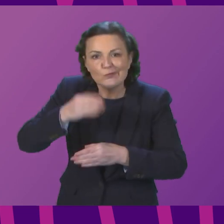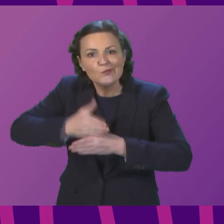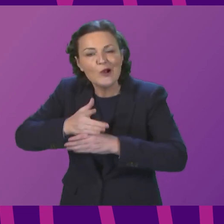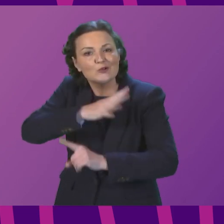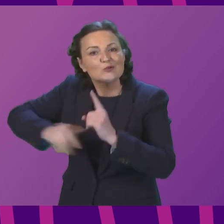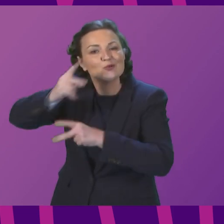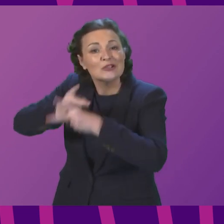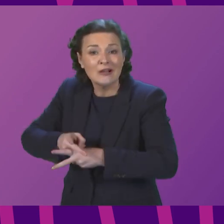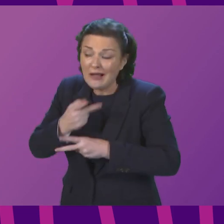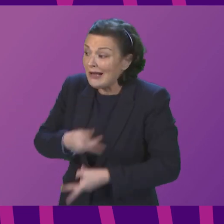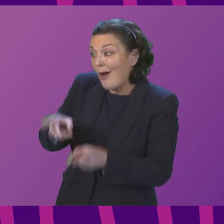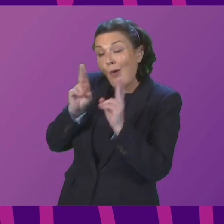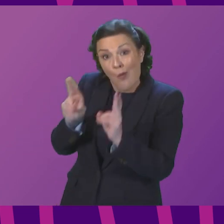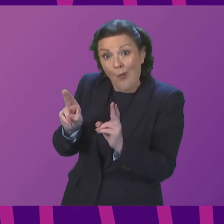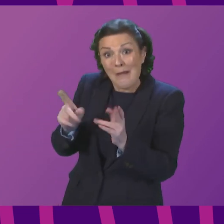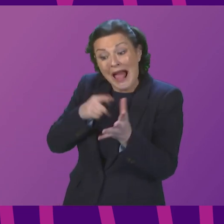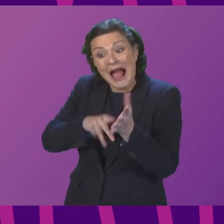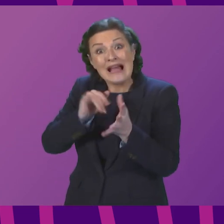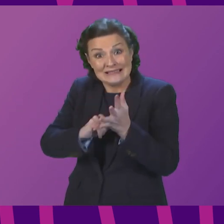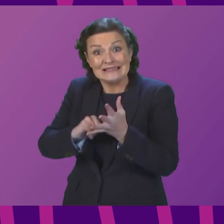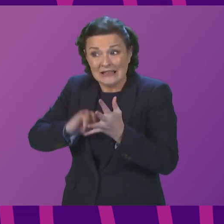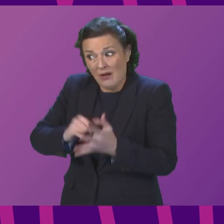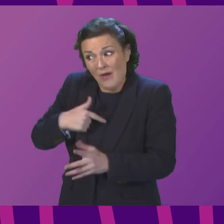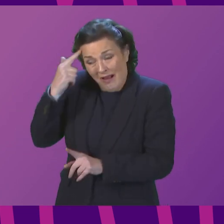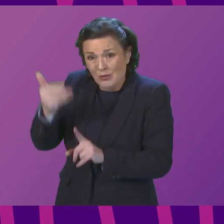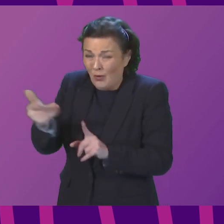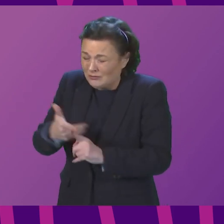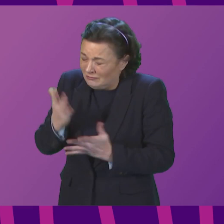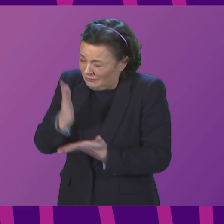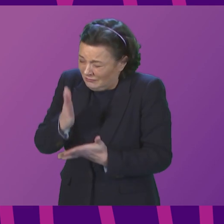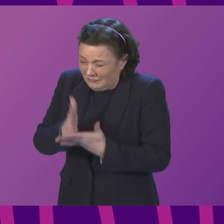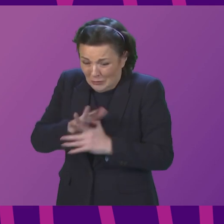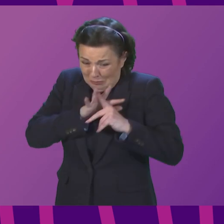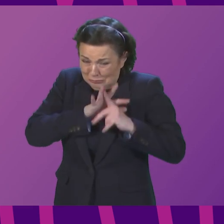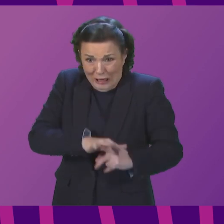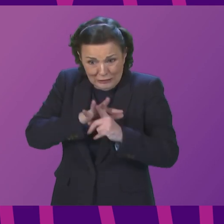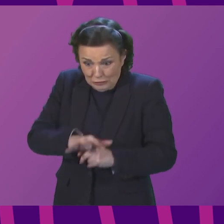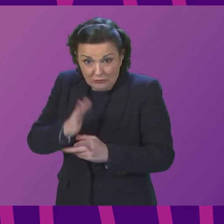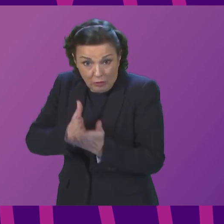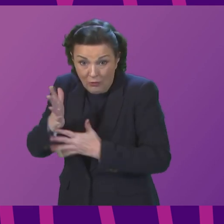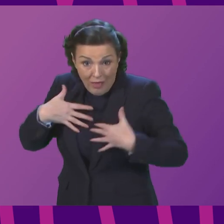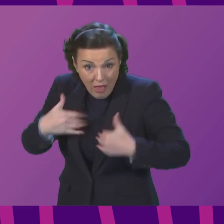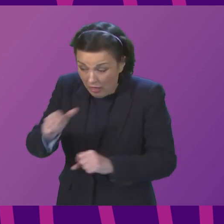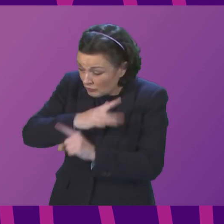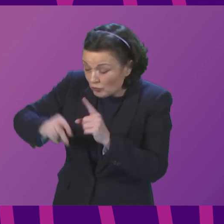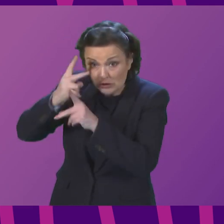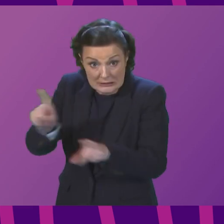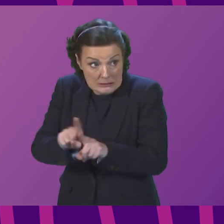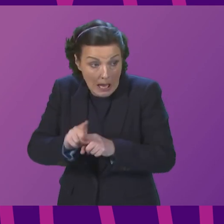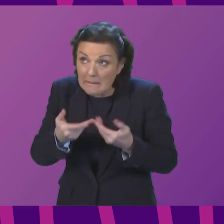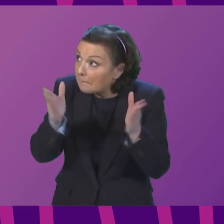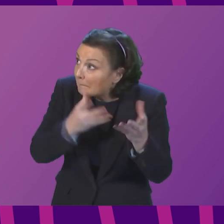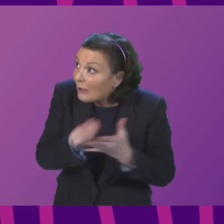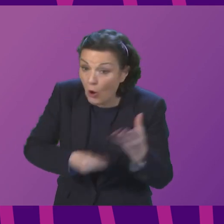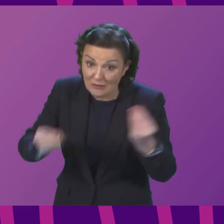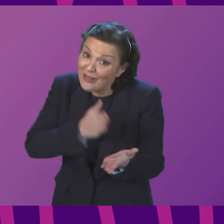I hope Anna Sarwar would acknowledge, there are real pressures on recruitment across health and social care, indeed across the wider economy, because of the